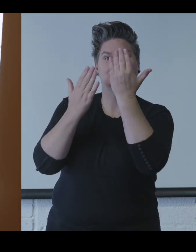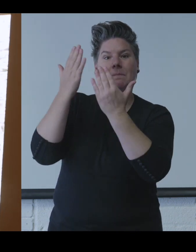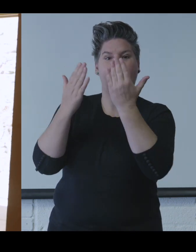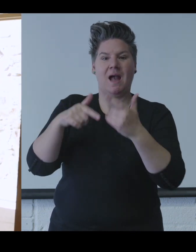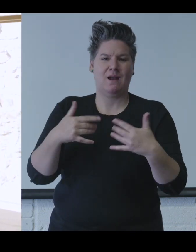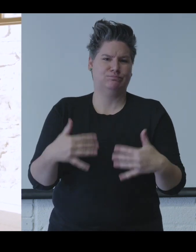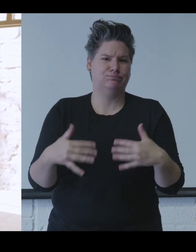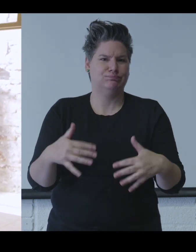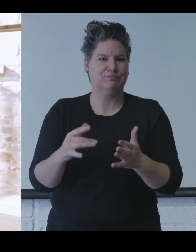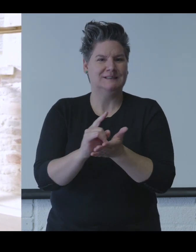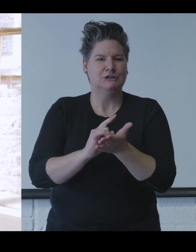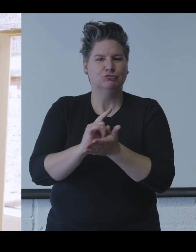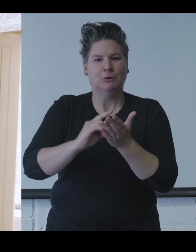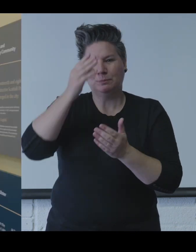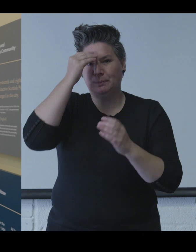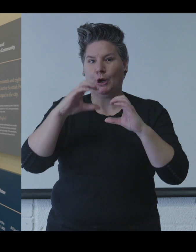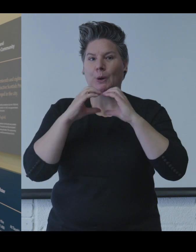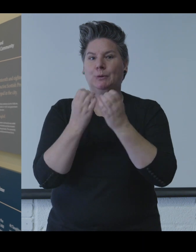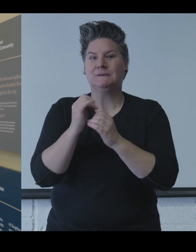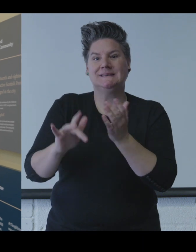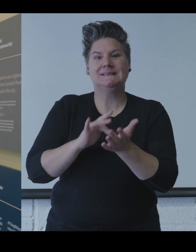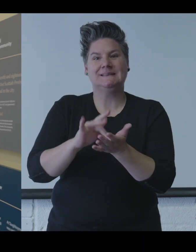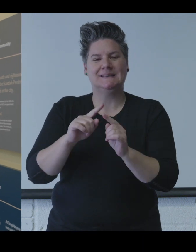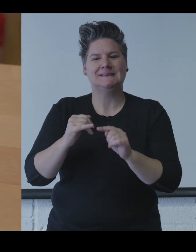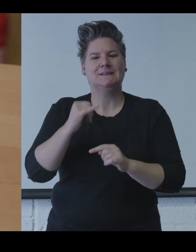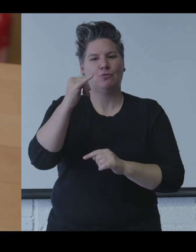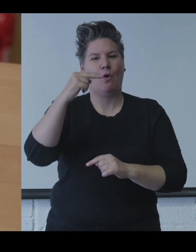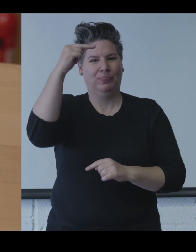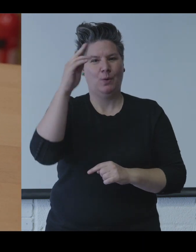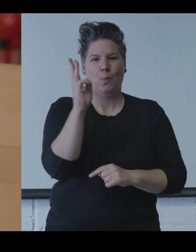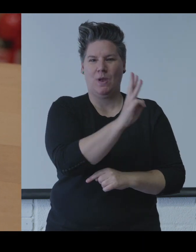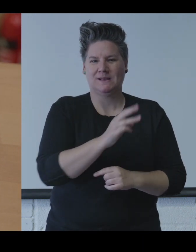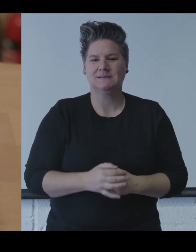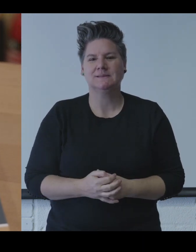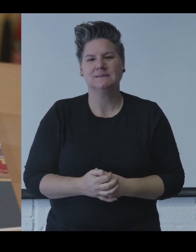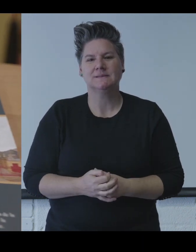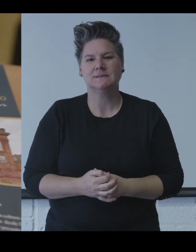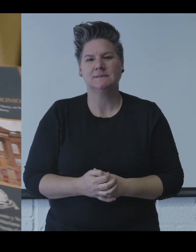there is a reception desk opposite the entrance. This is where you can ask for information and advice.